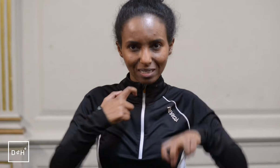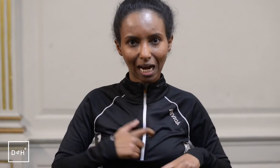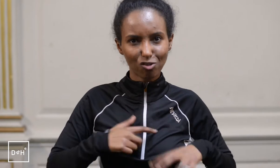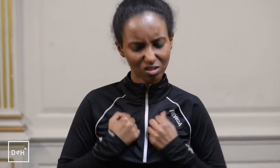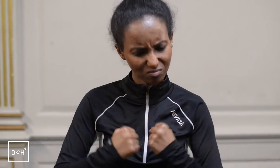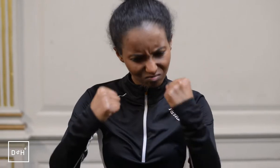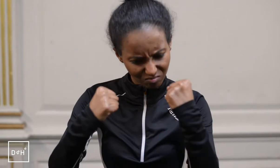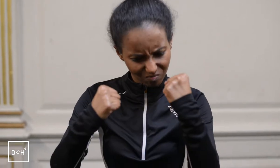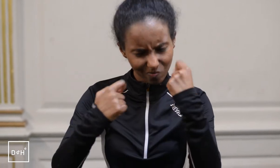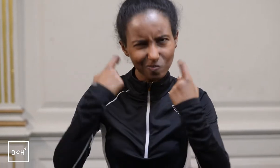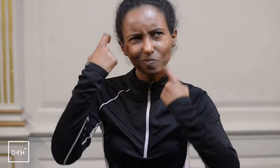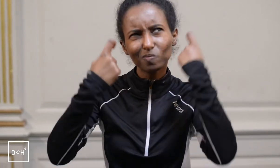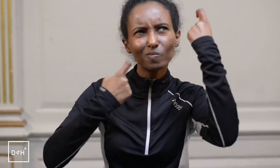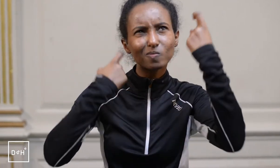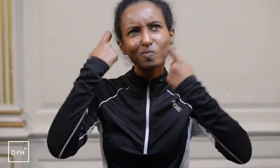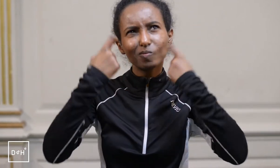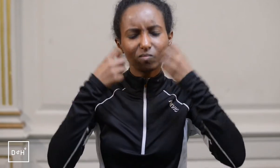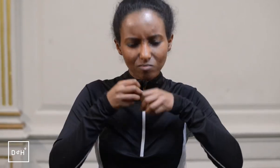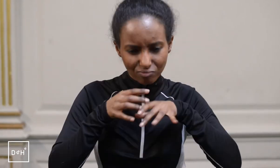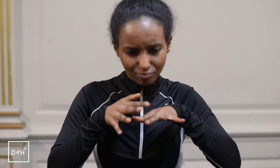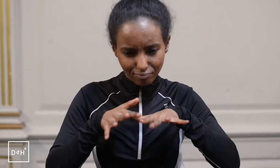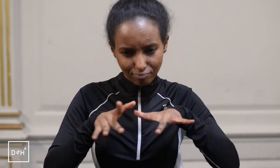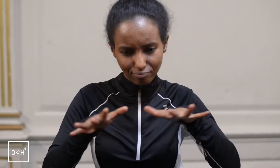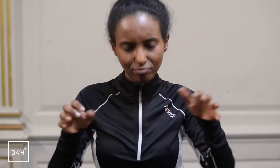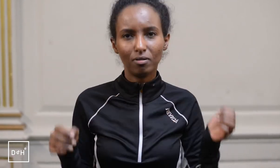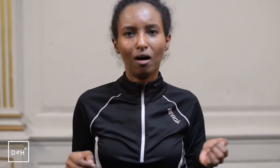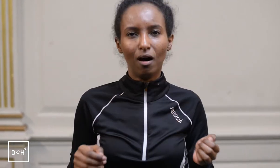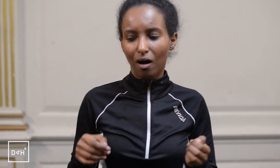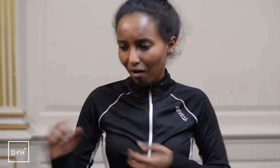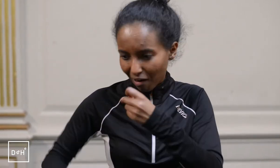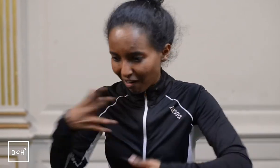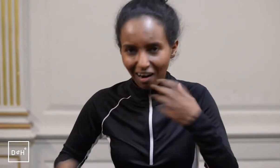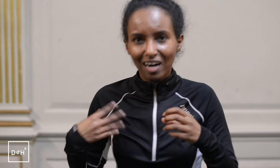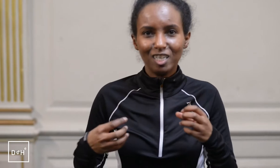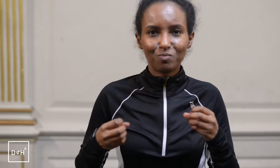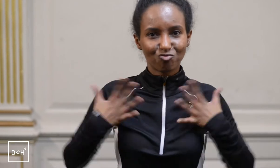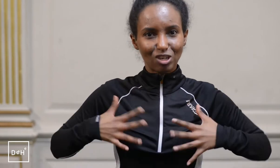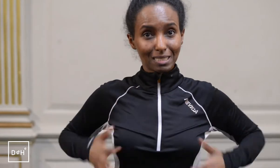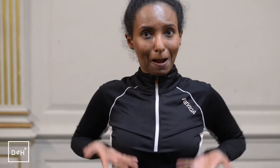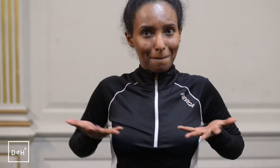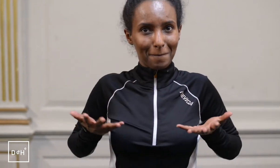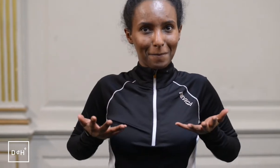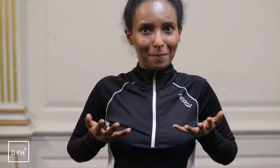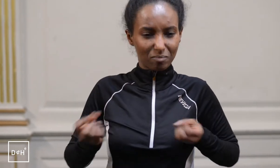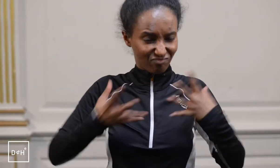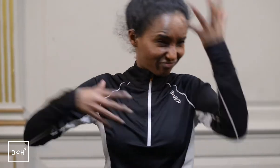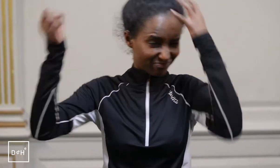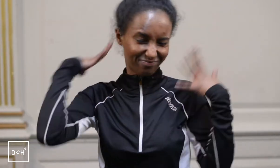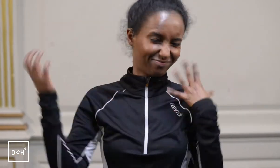Today we've been looking at exploring our characters and starting to think about how they are. We've used some dressing